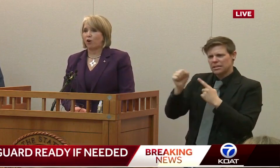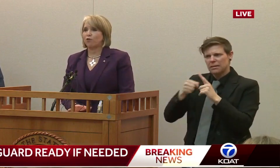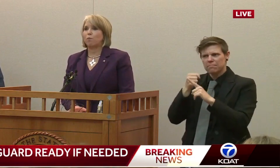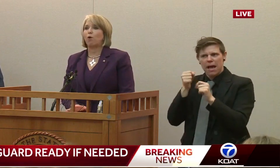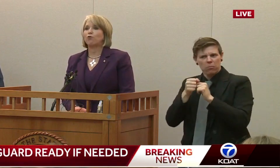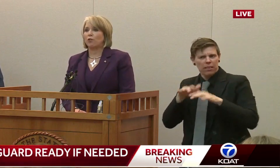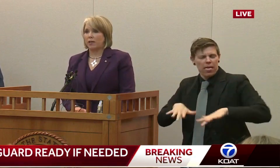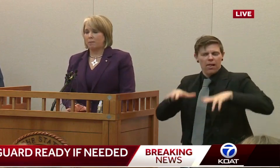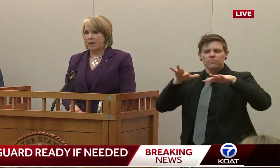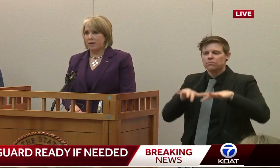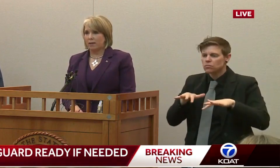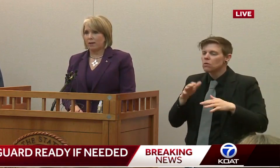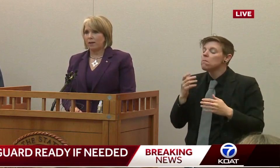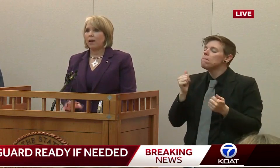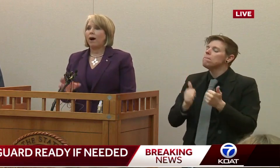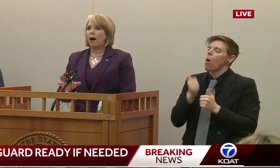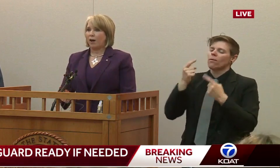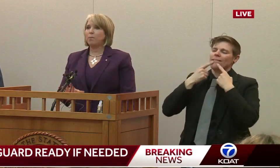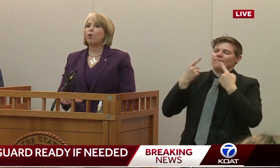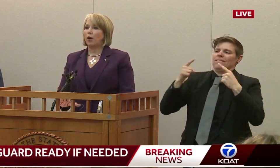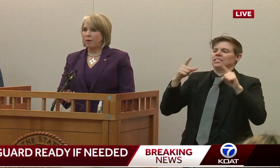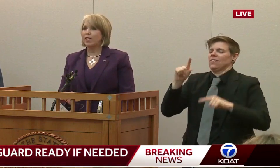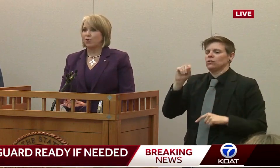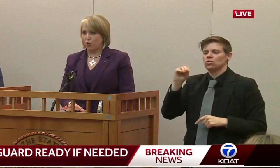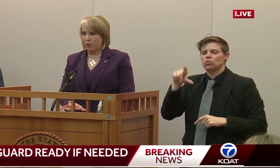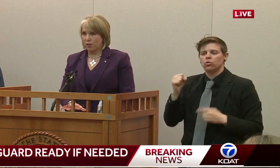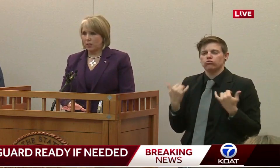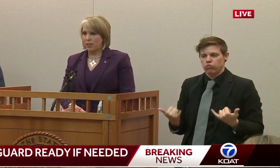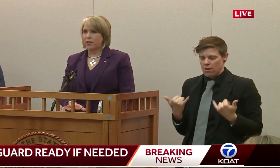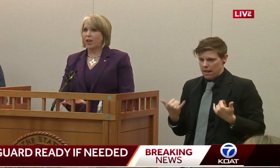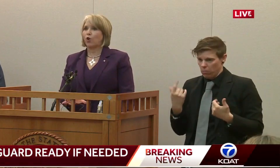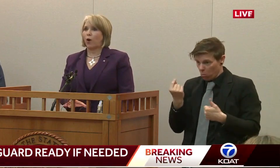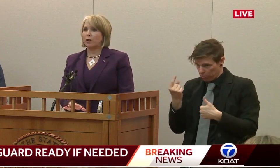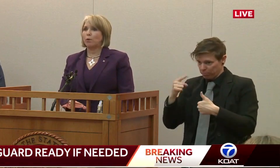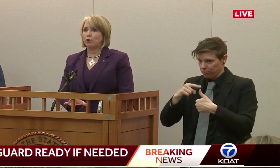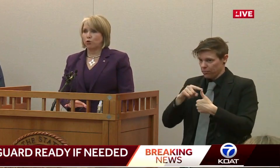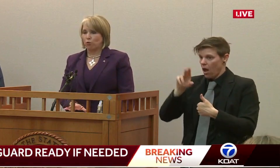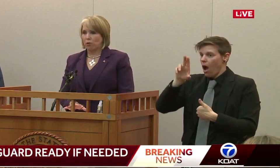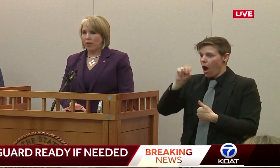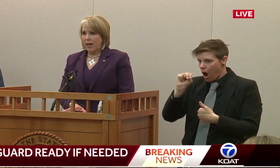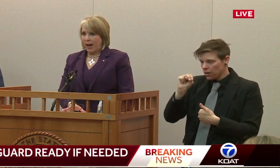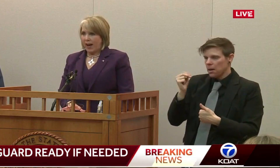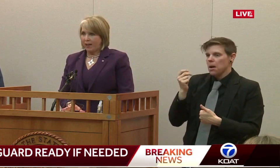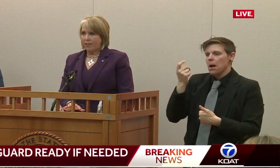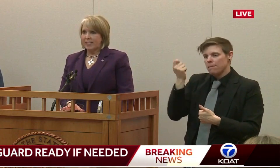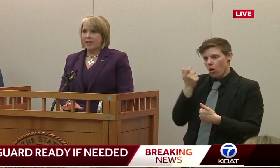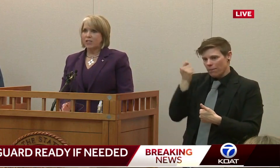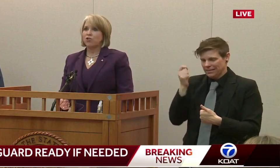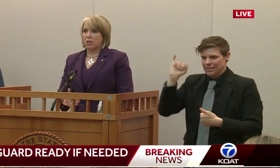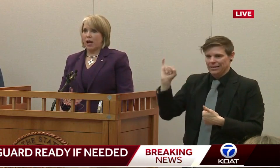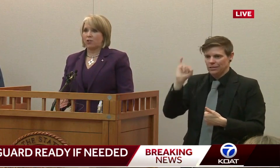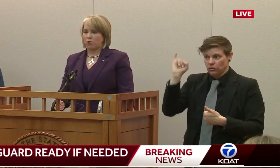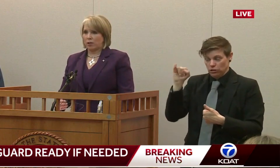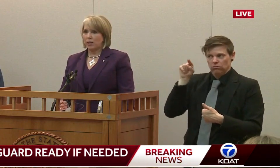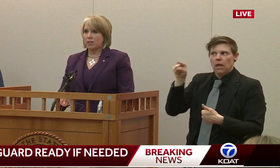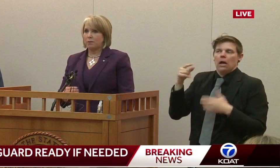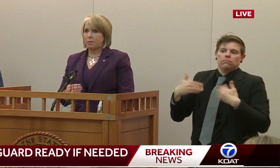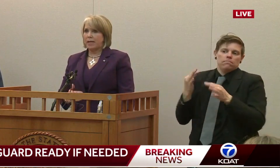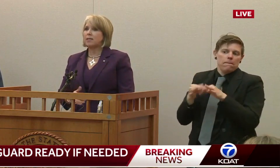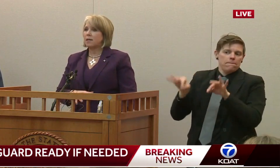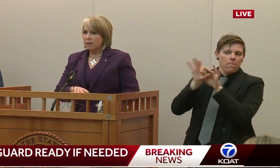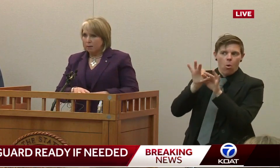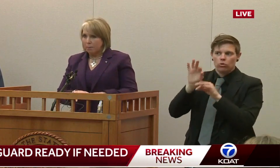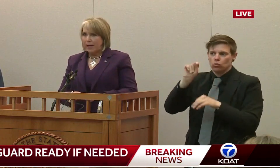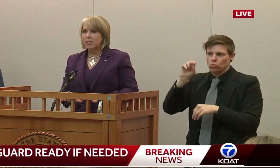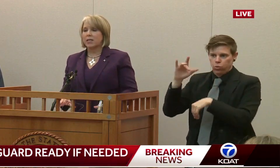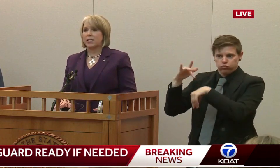that we have at our disposal immediately. Unemployment insurance is an incredible tool. And the intention actually is